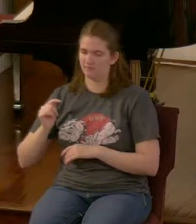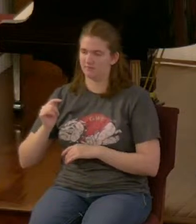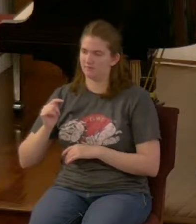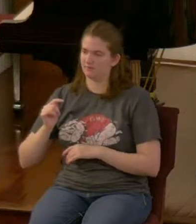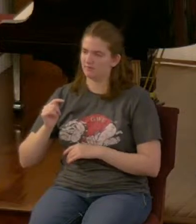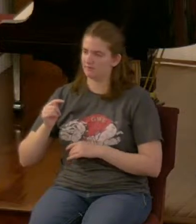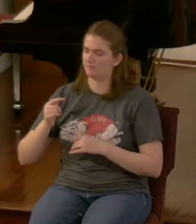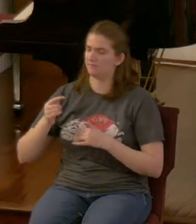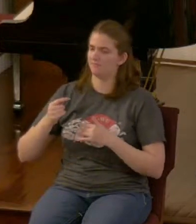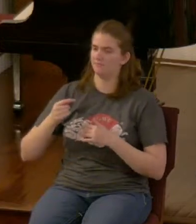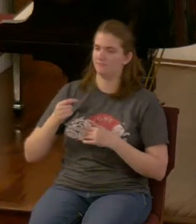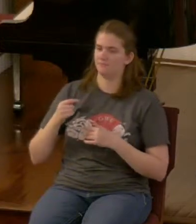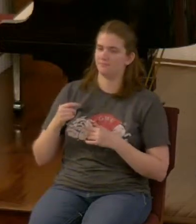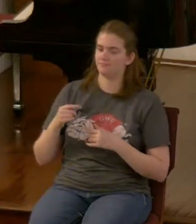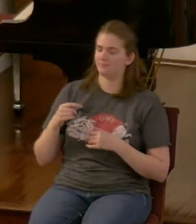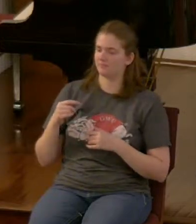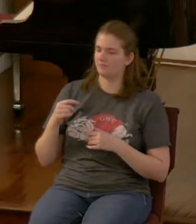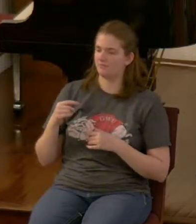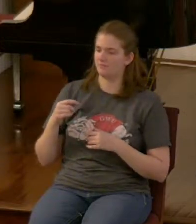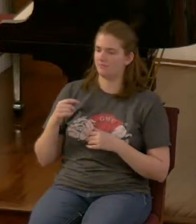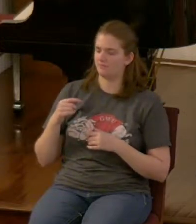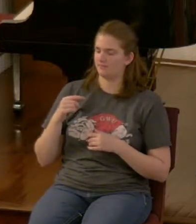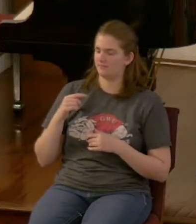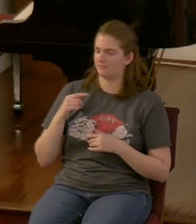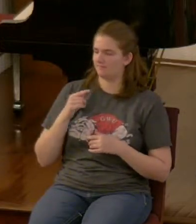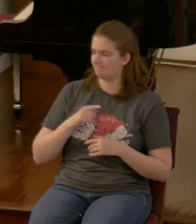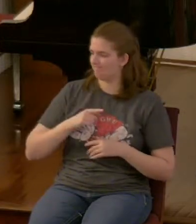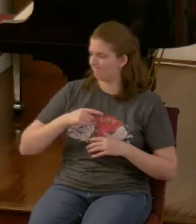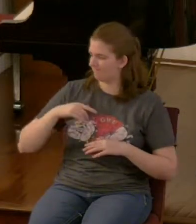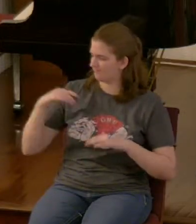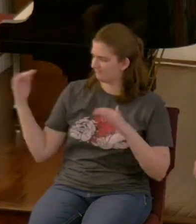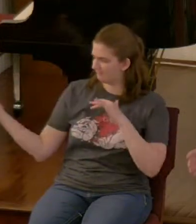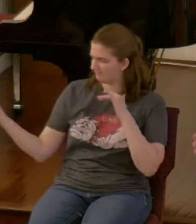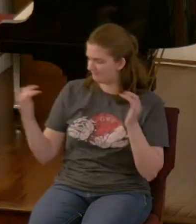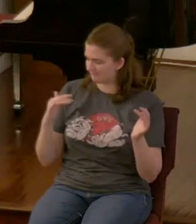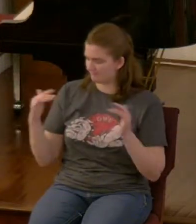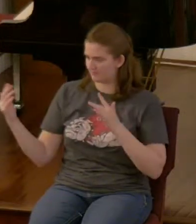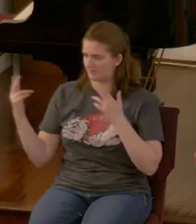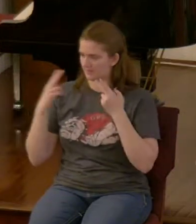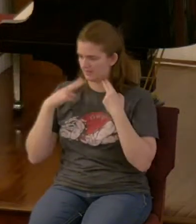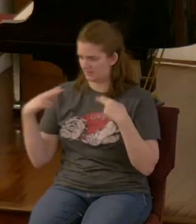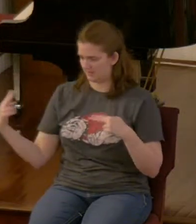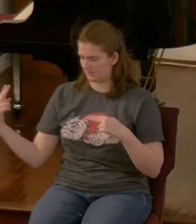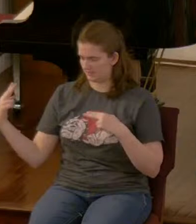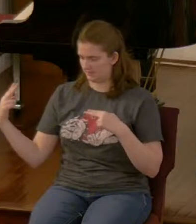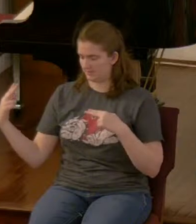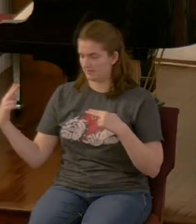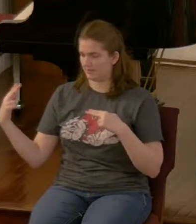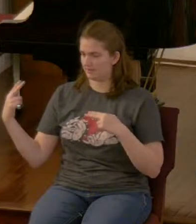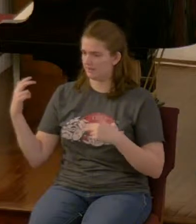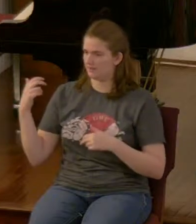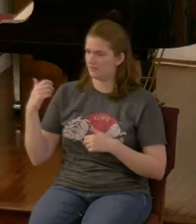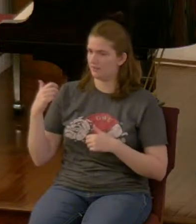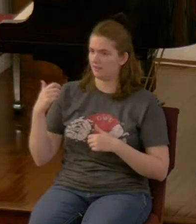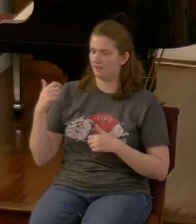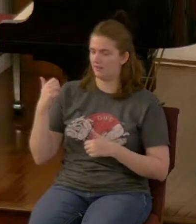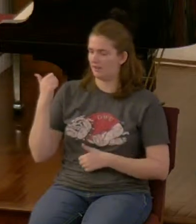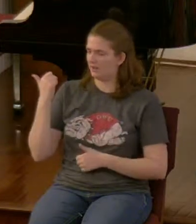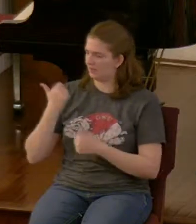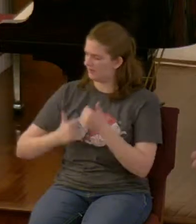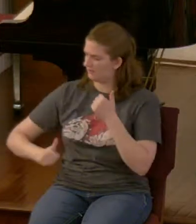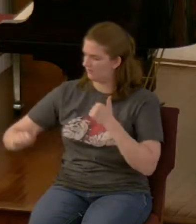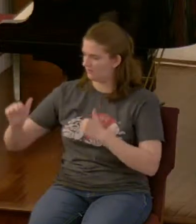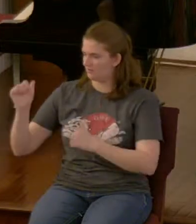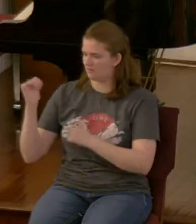also given to him to make war with the saints and to overcome them and authority over every tribe and people and tongue and nation